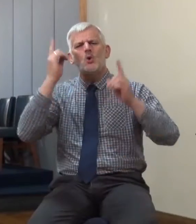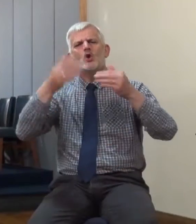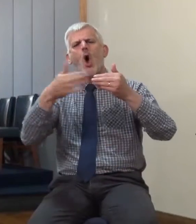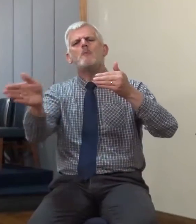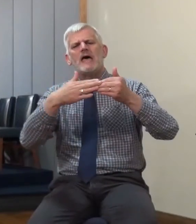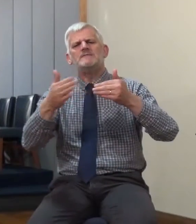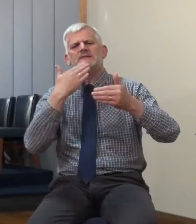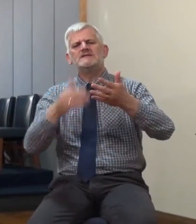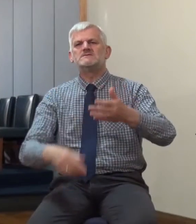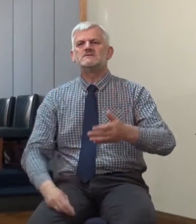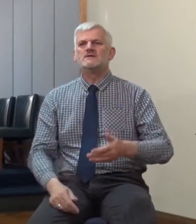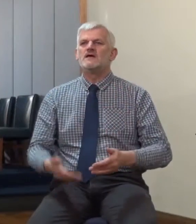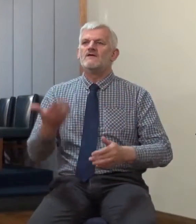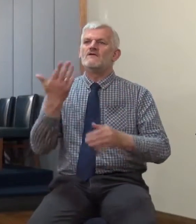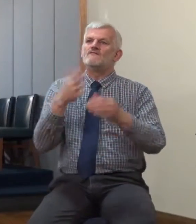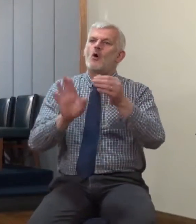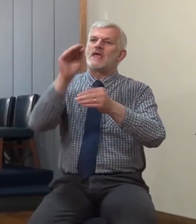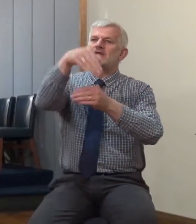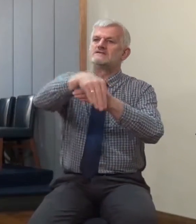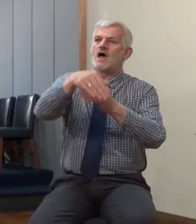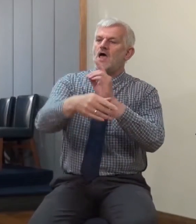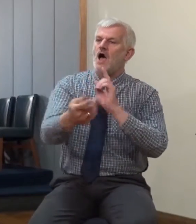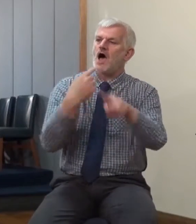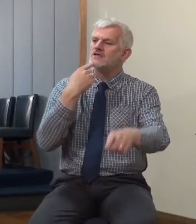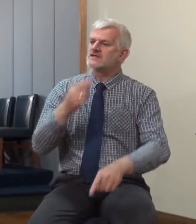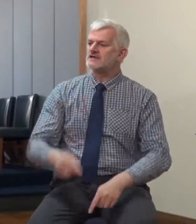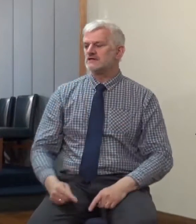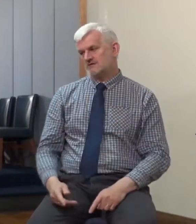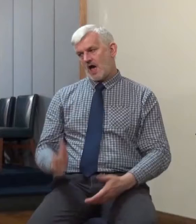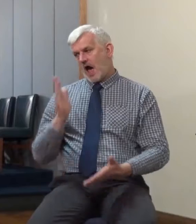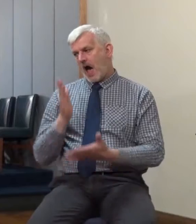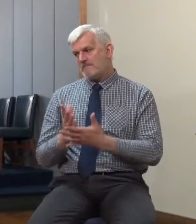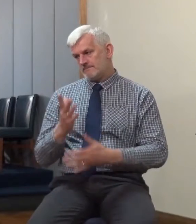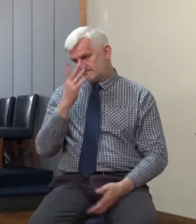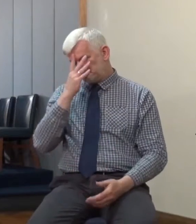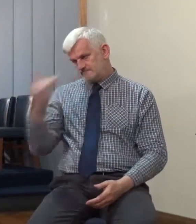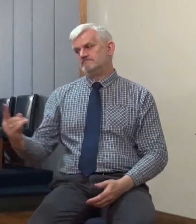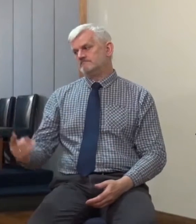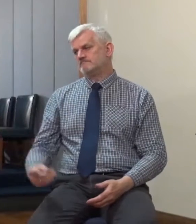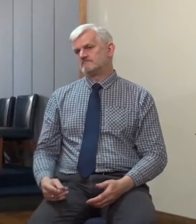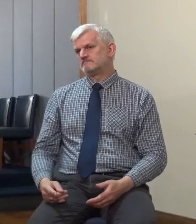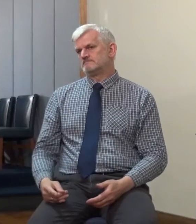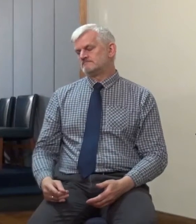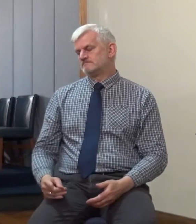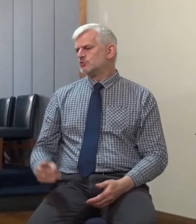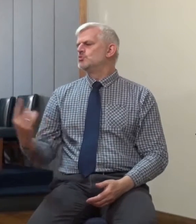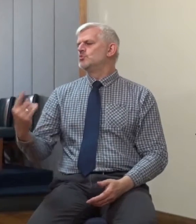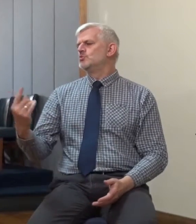But he answered and said, Verily, I say unto you, I know you not. Watch